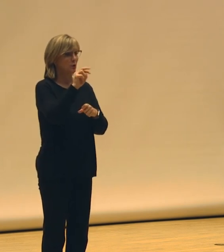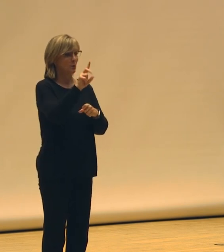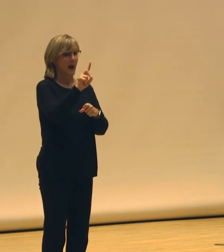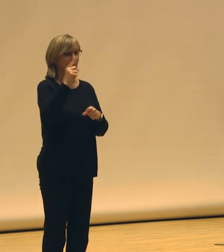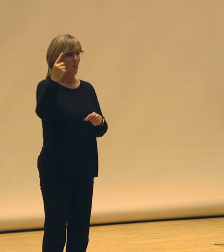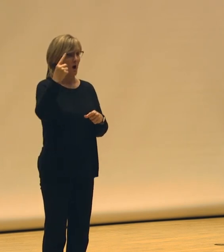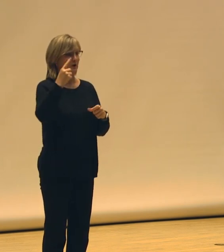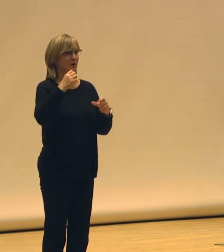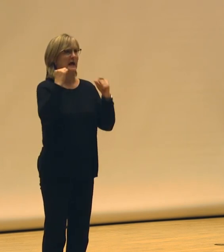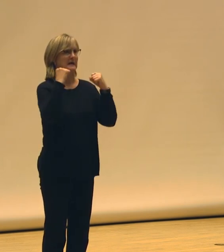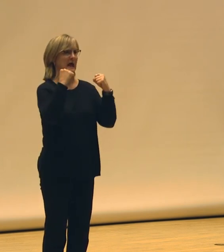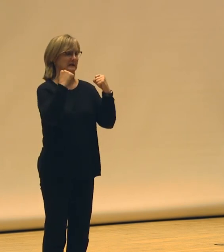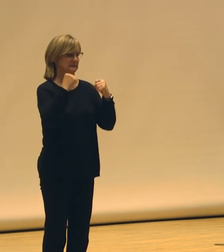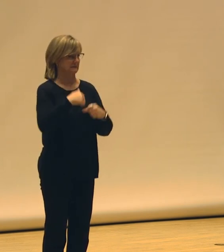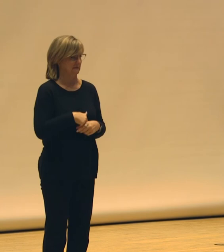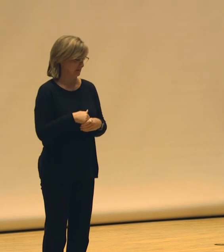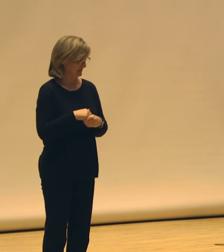yes.